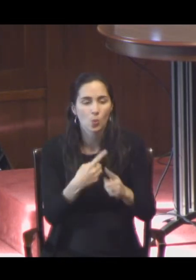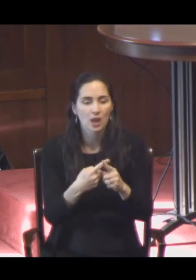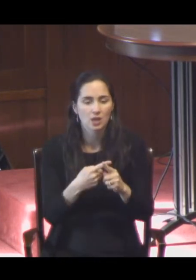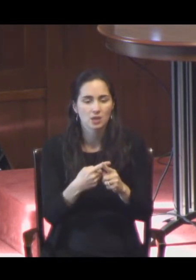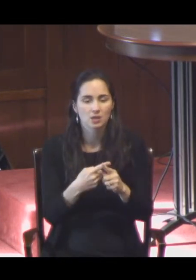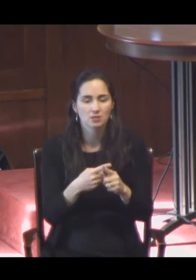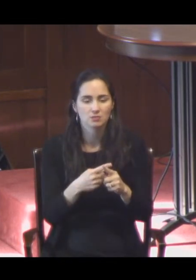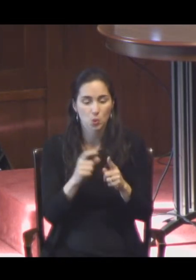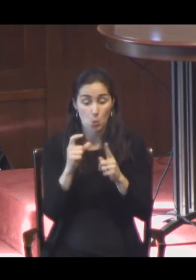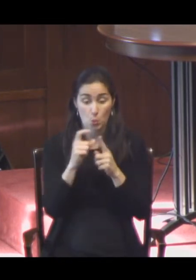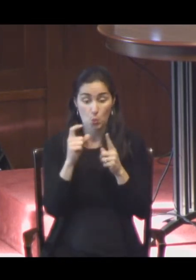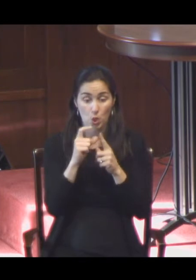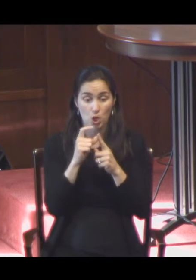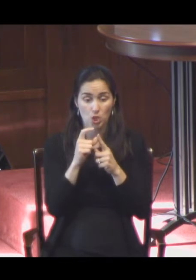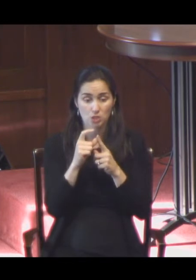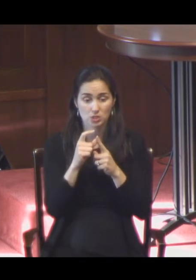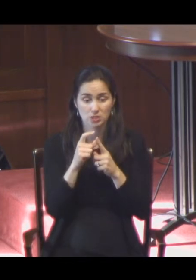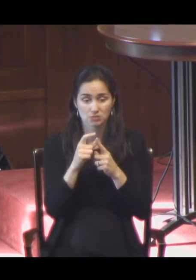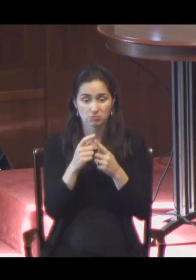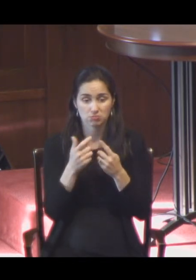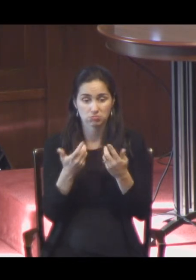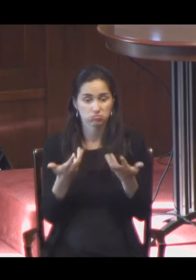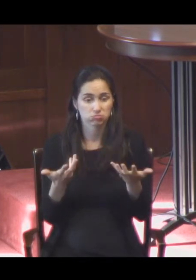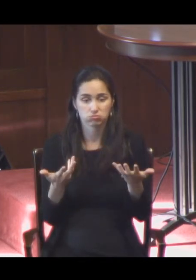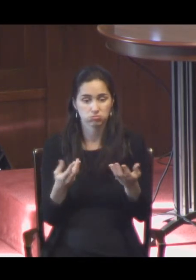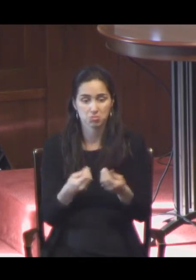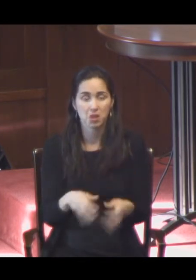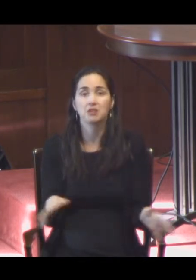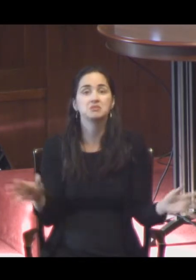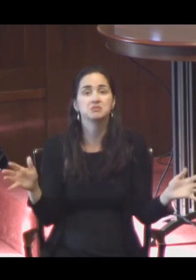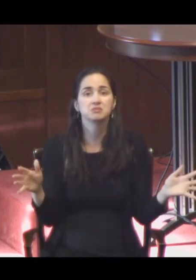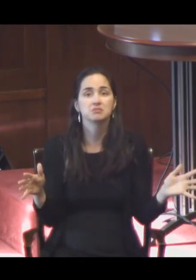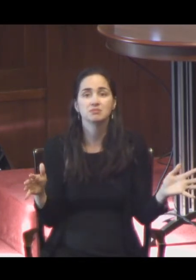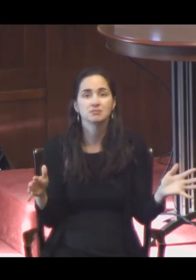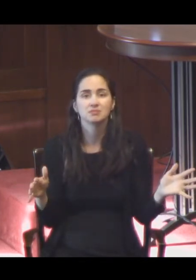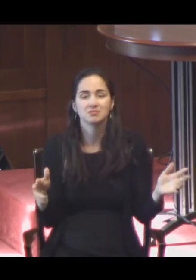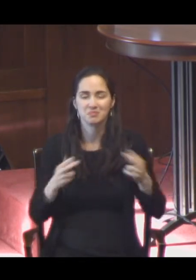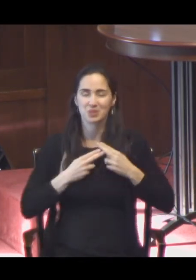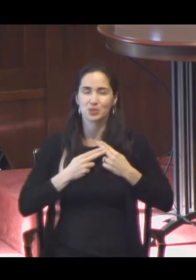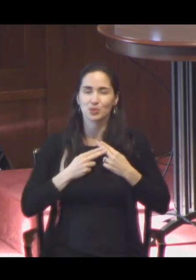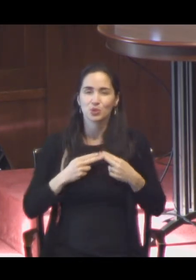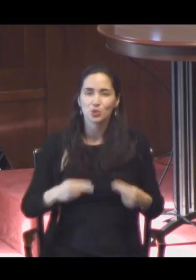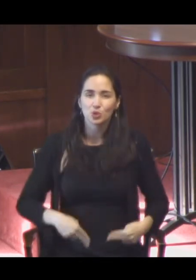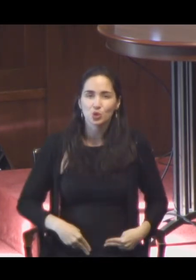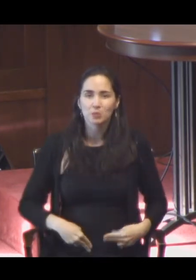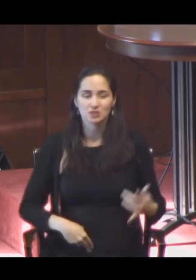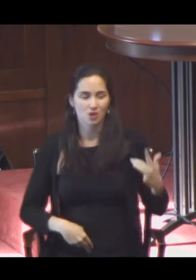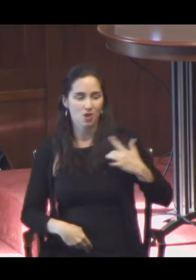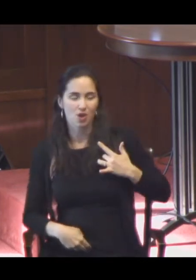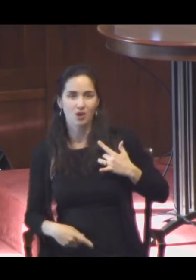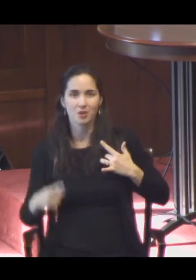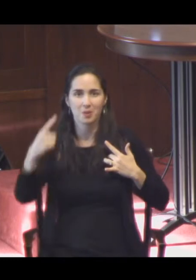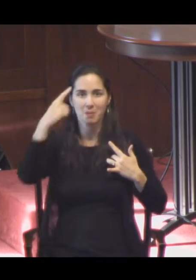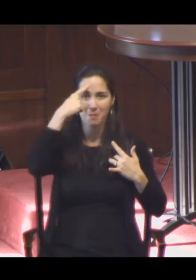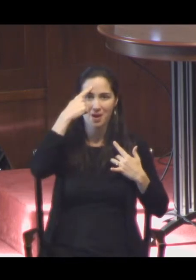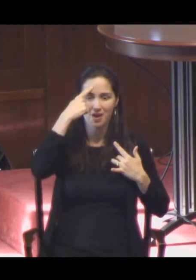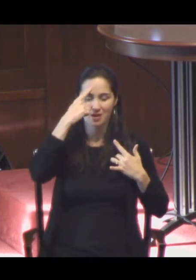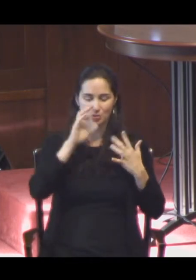human beings who are heart, mind, soul. We are not just a mind